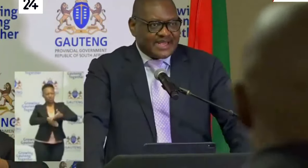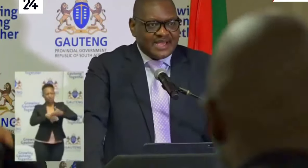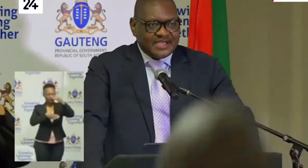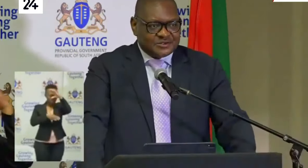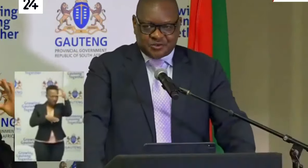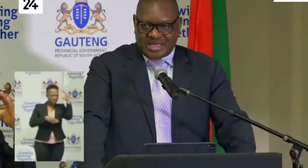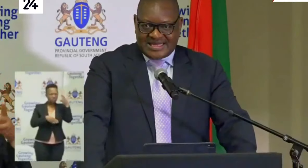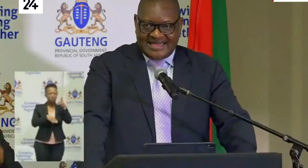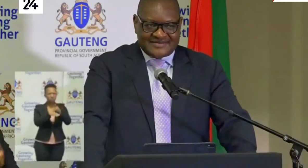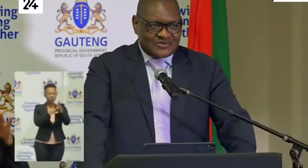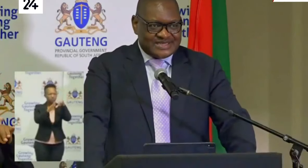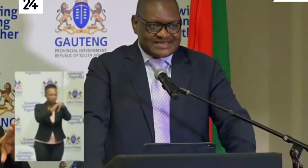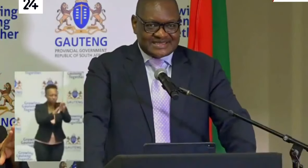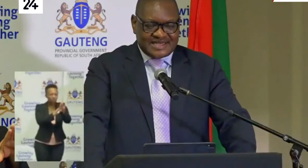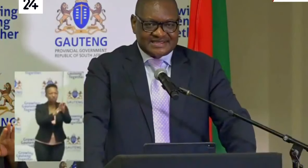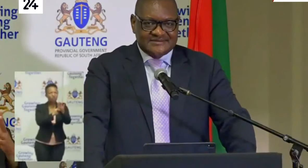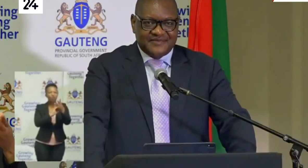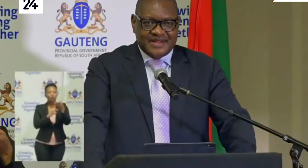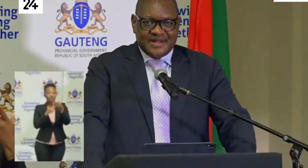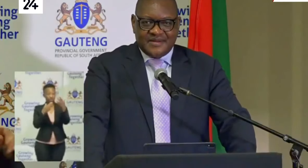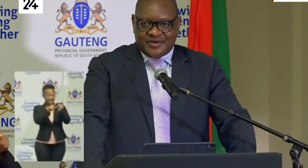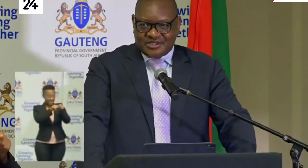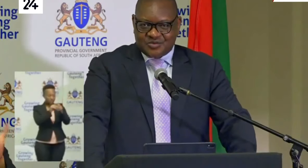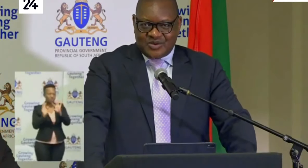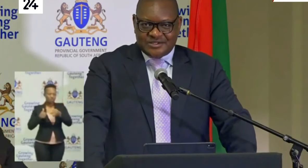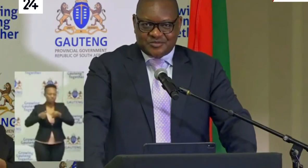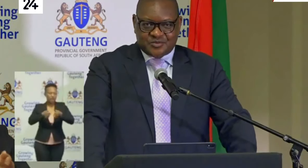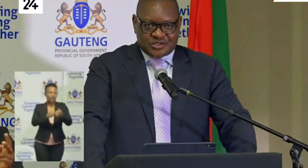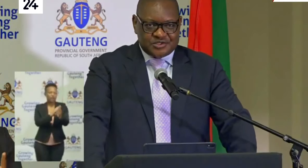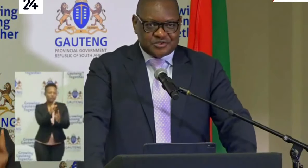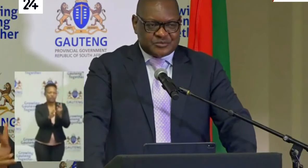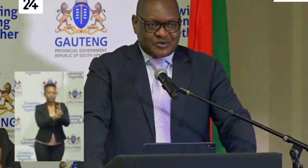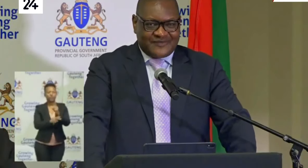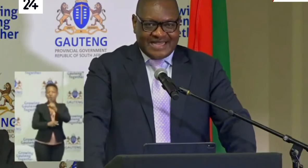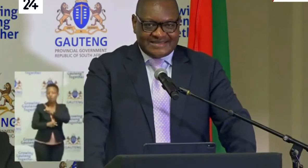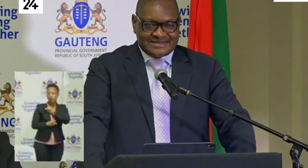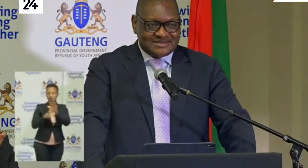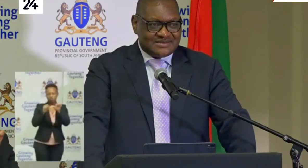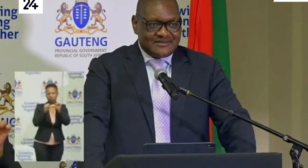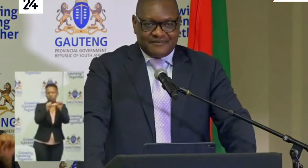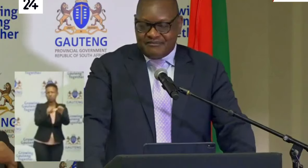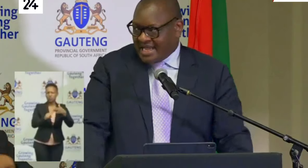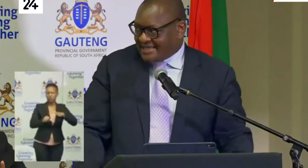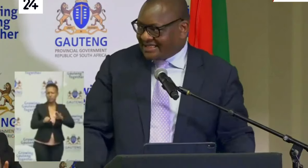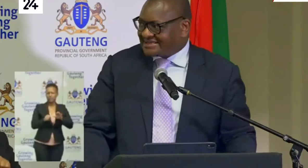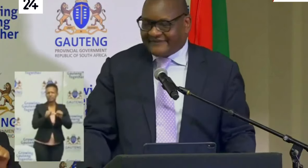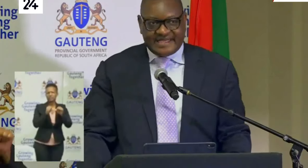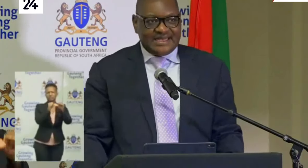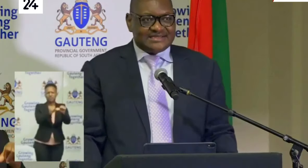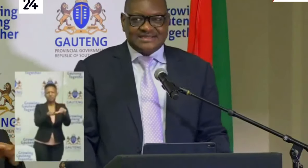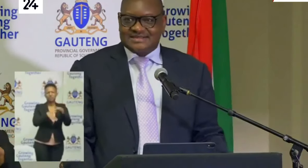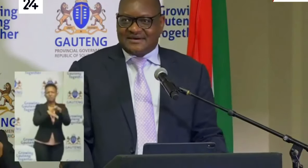went back to Suetla after we did the test because we want to continue to provide medical